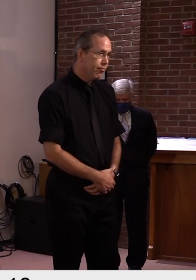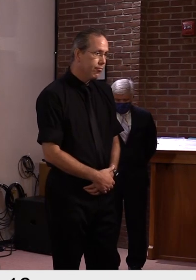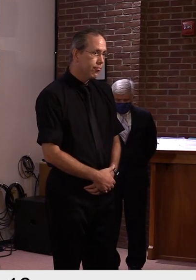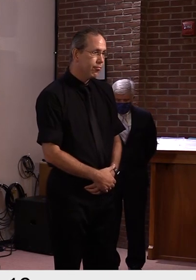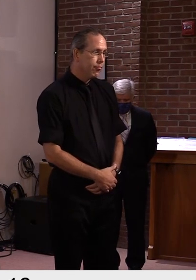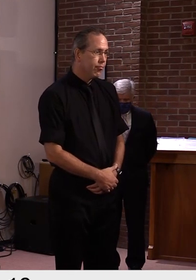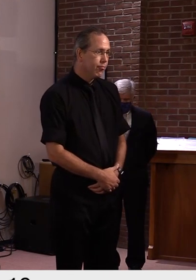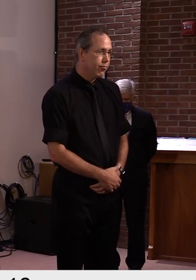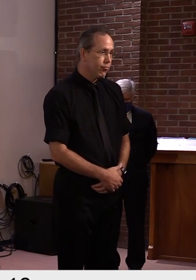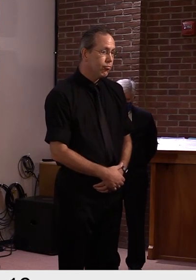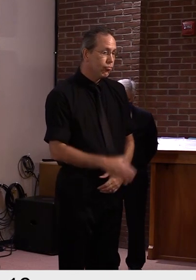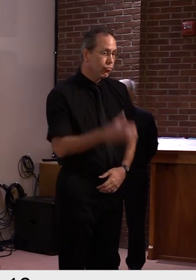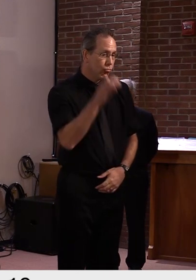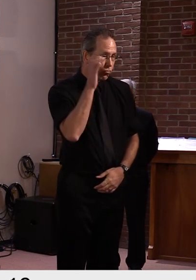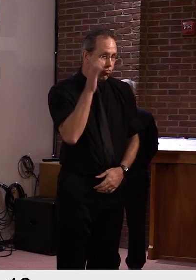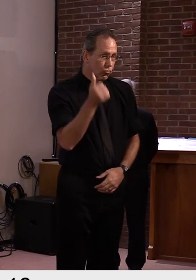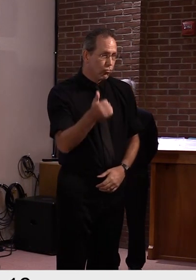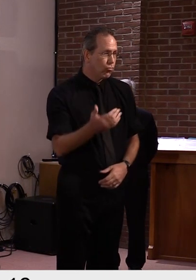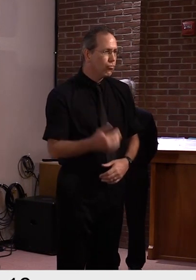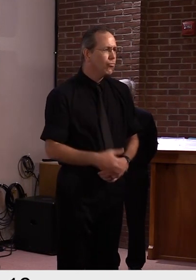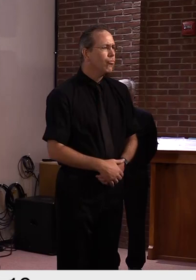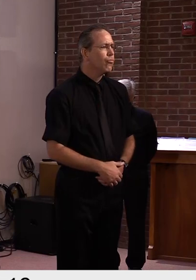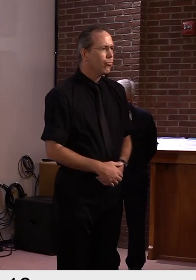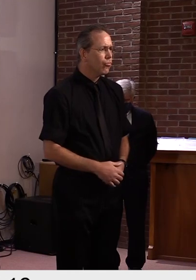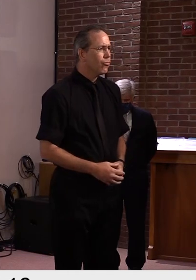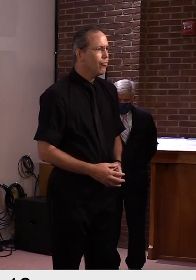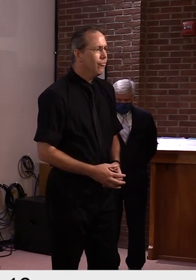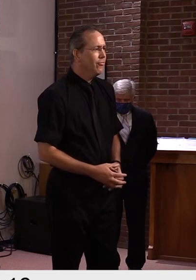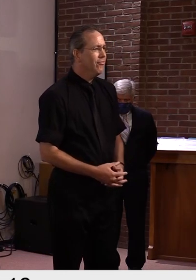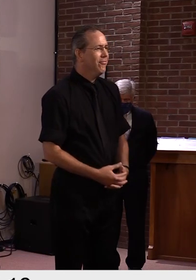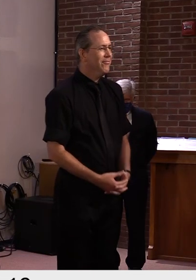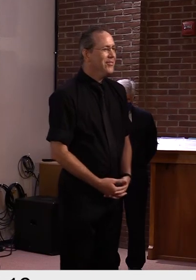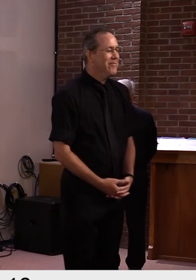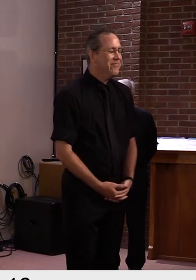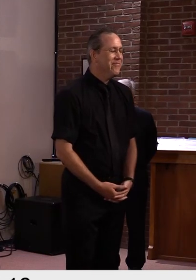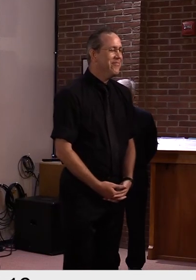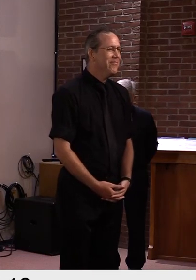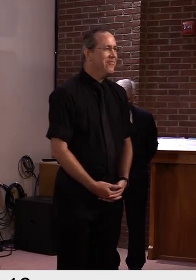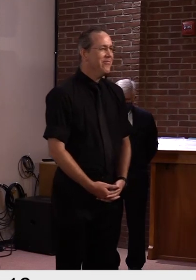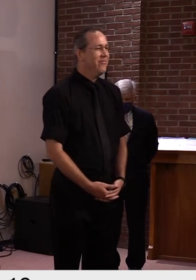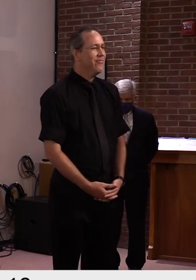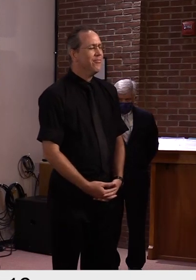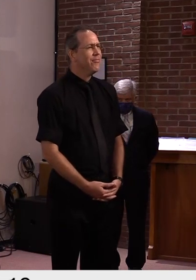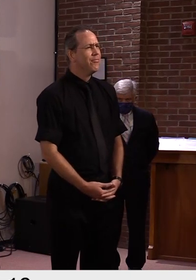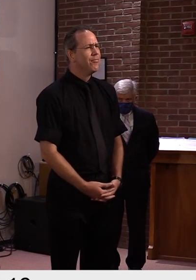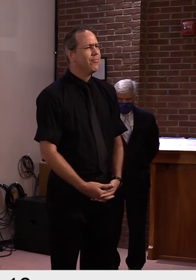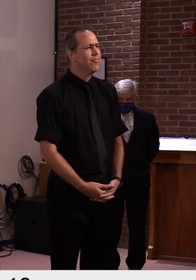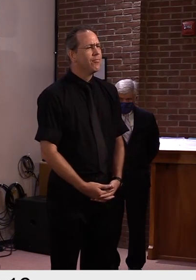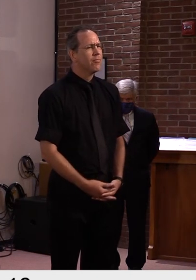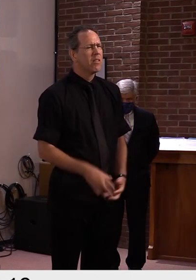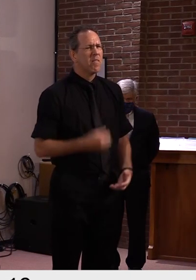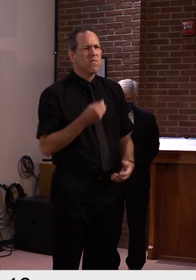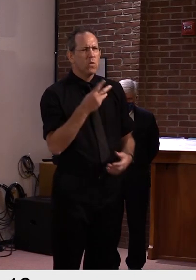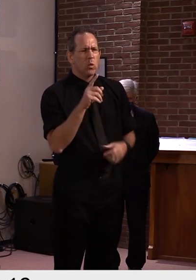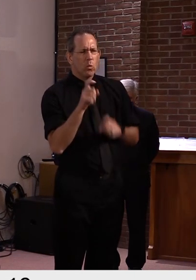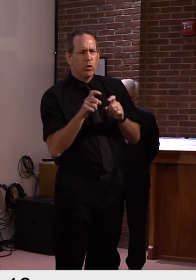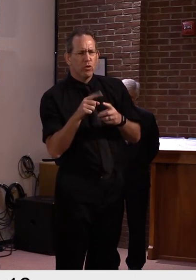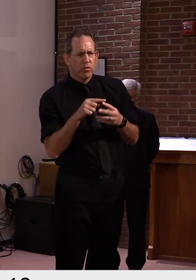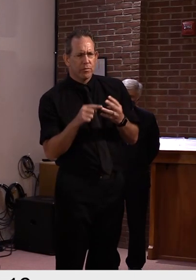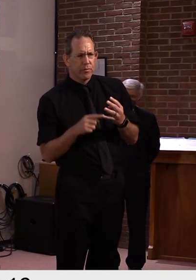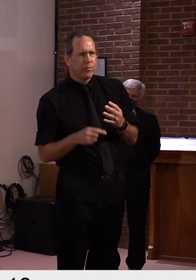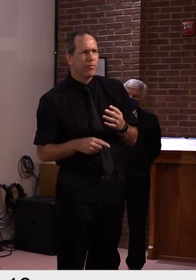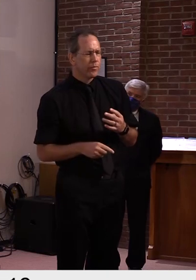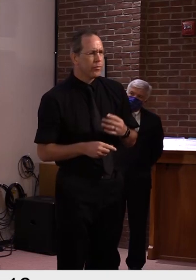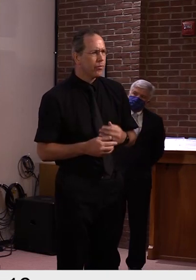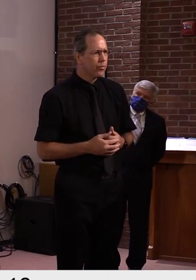Hello, um, just a couple quick questions first for the governor. Um, so Biden has recently said that all governors should mandate masks. And obviously